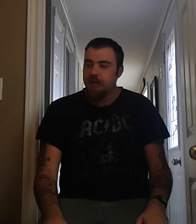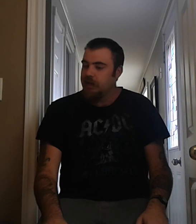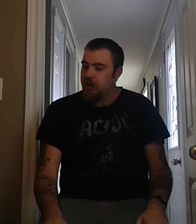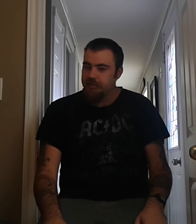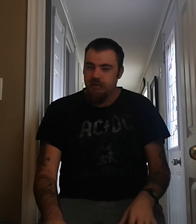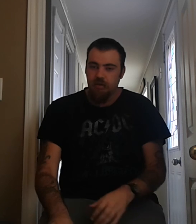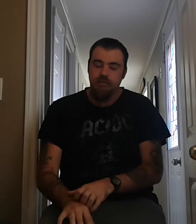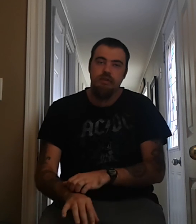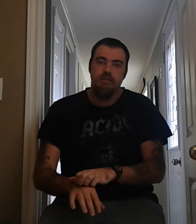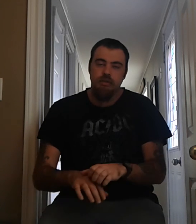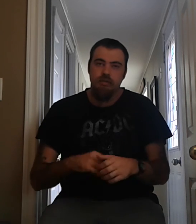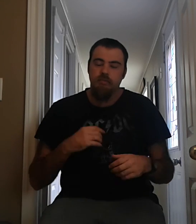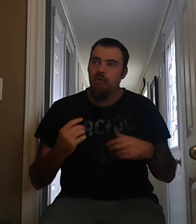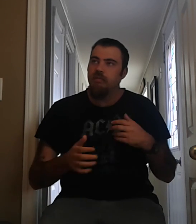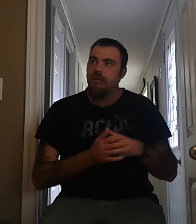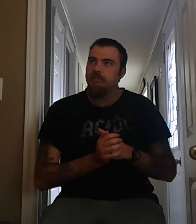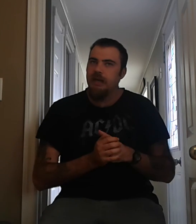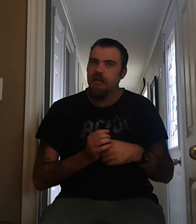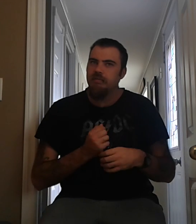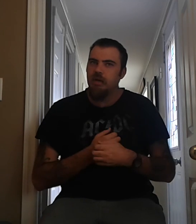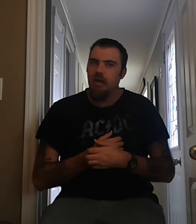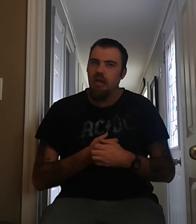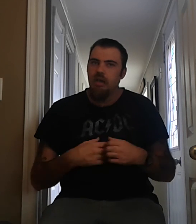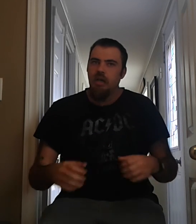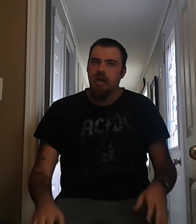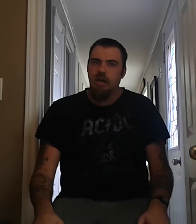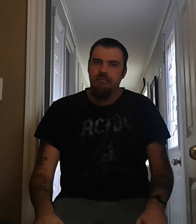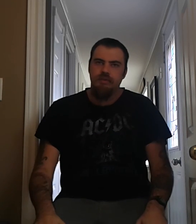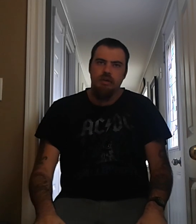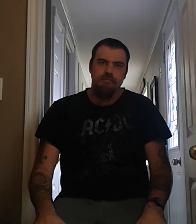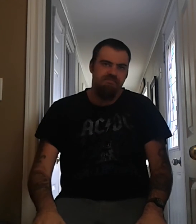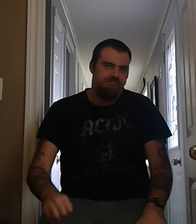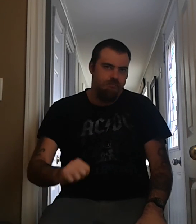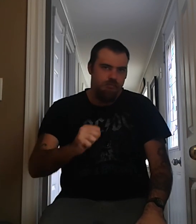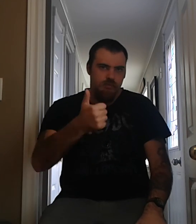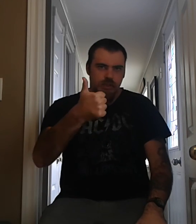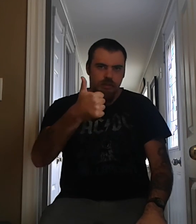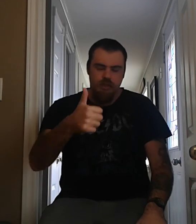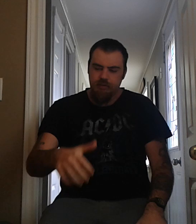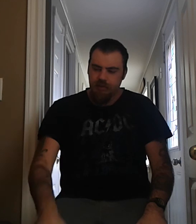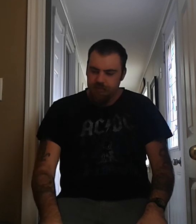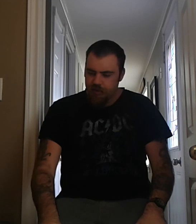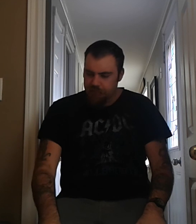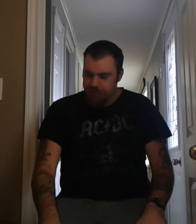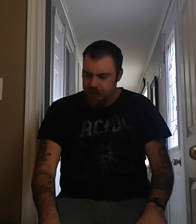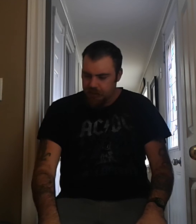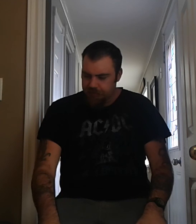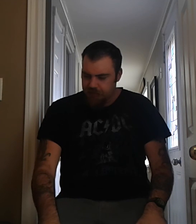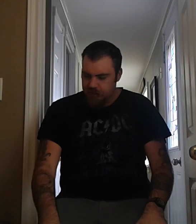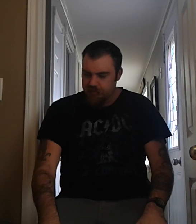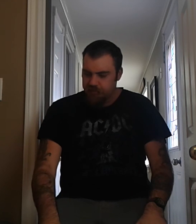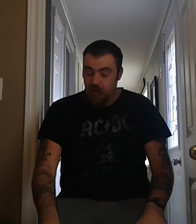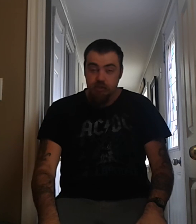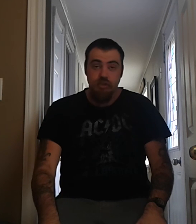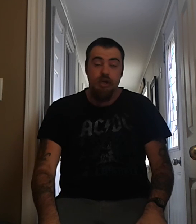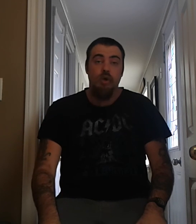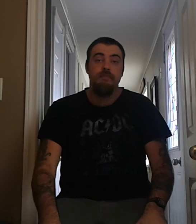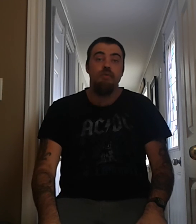but yeah, so I'm going to start doing more of this band as well. Um, so, hit that thumbs up and, um, thank you for watching. I hope you